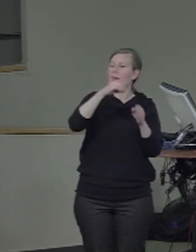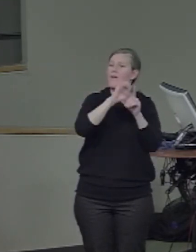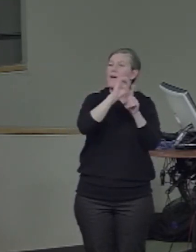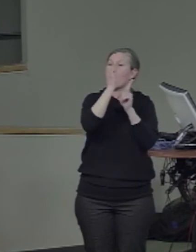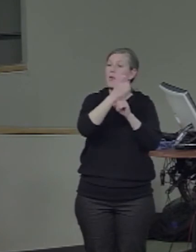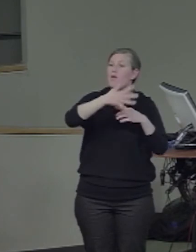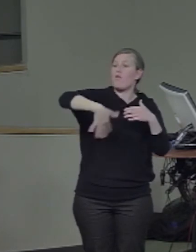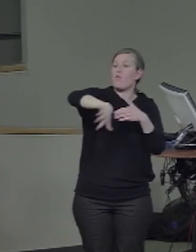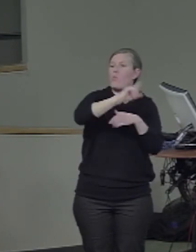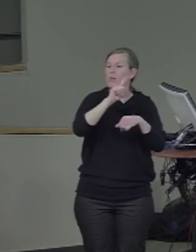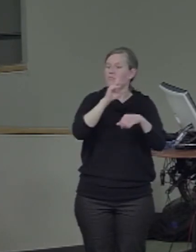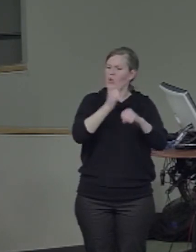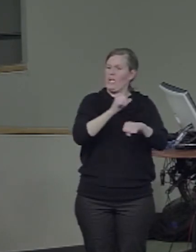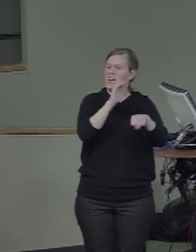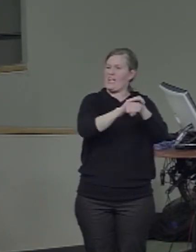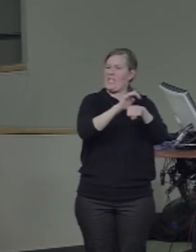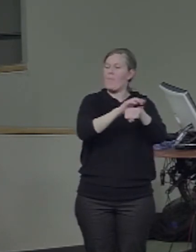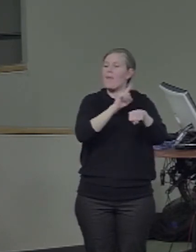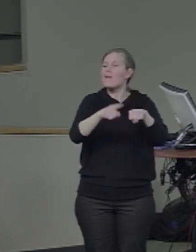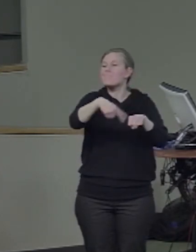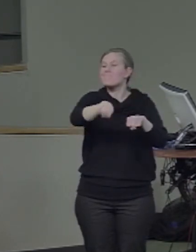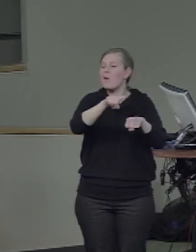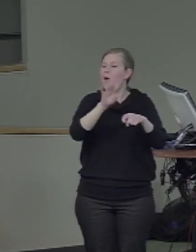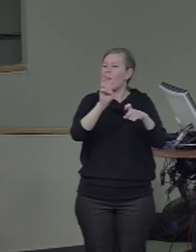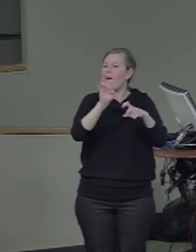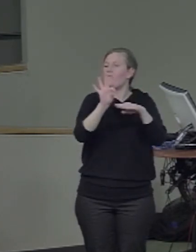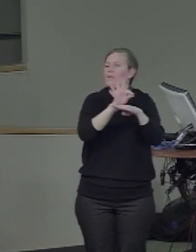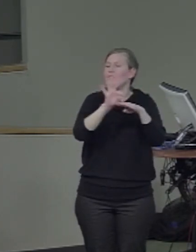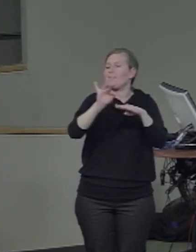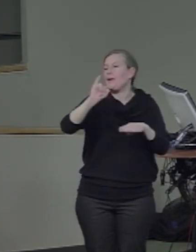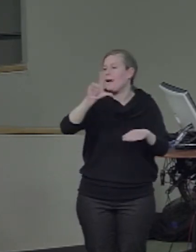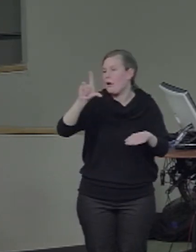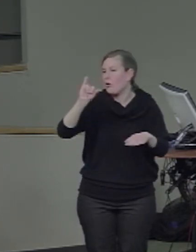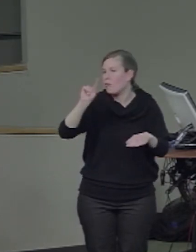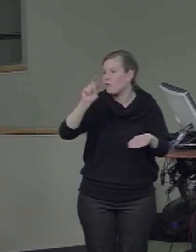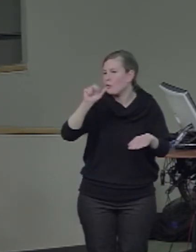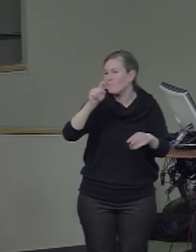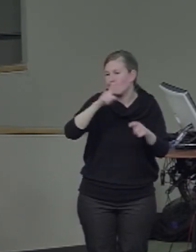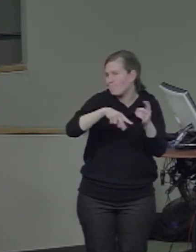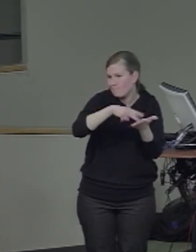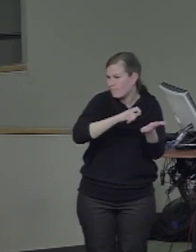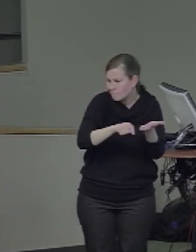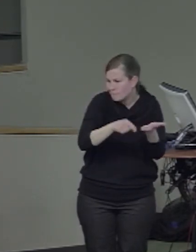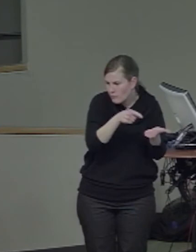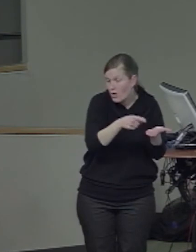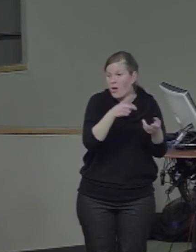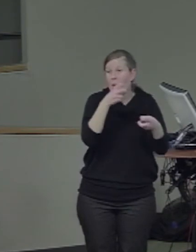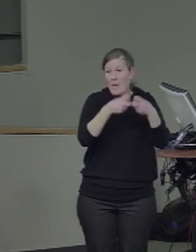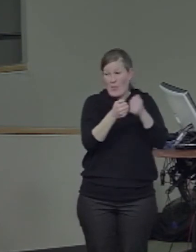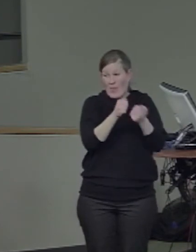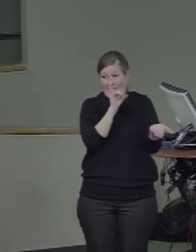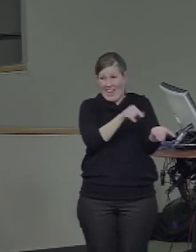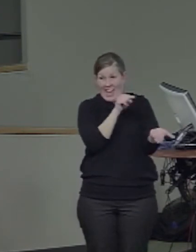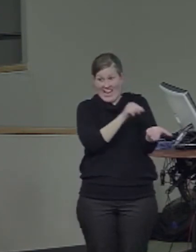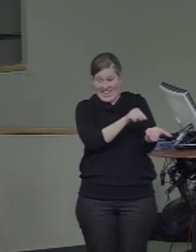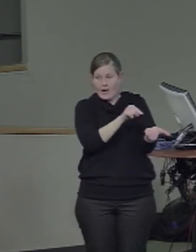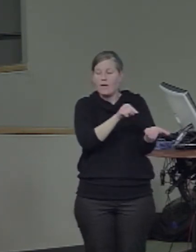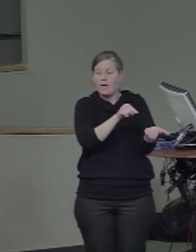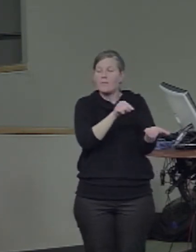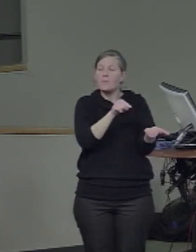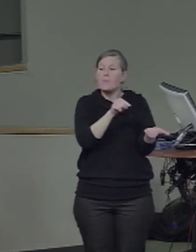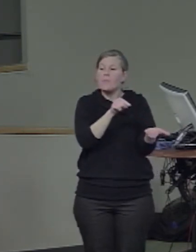functionally illiterate. The problem there is that even if you're